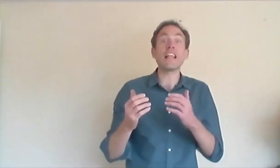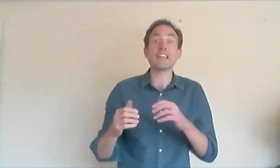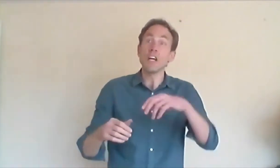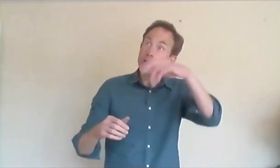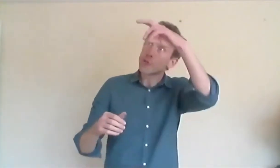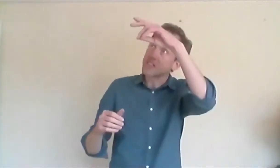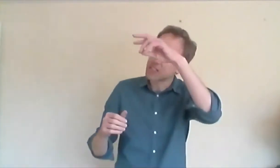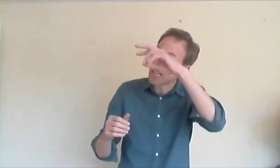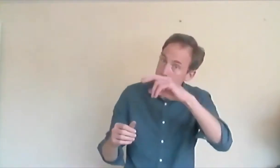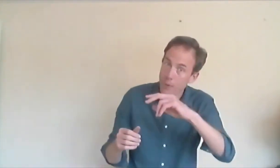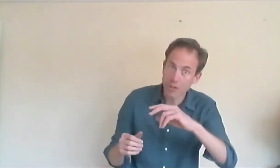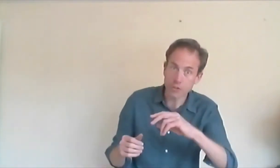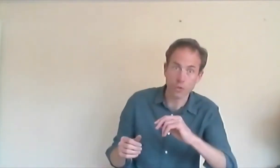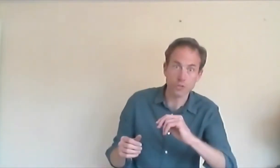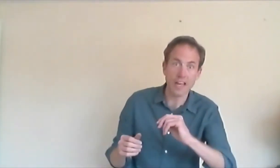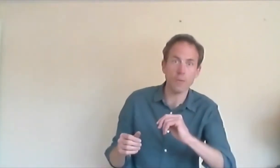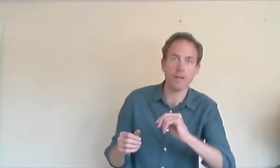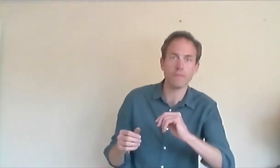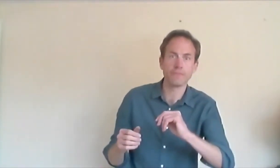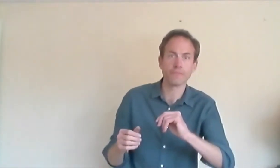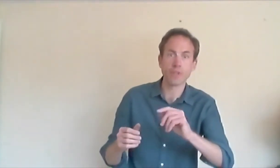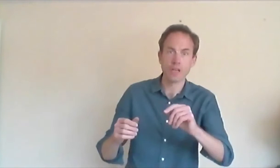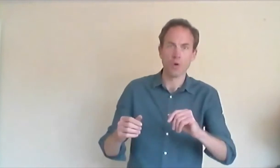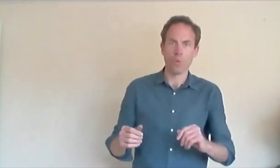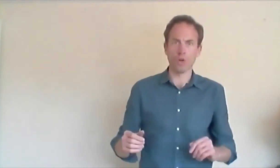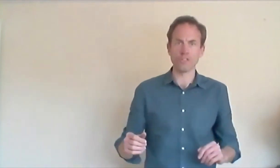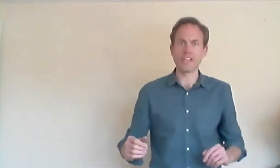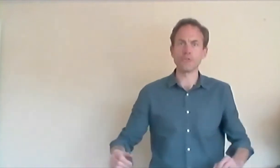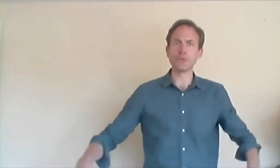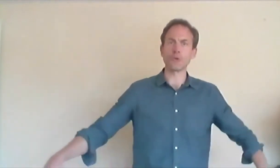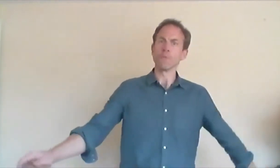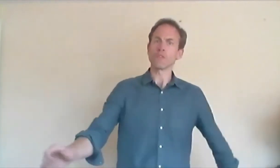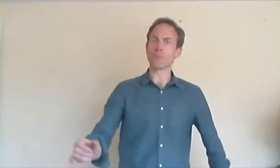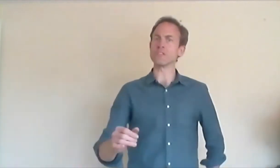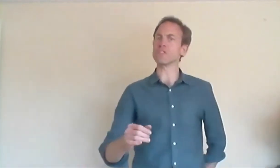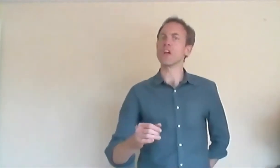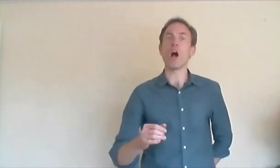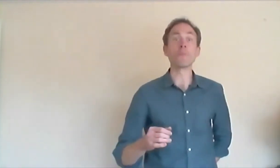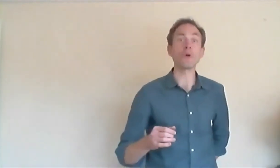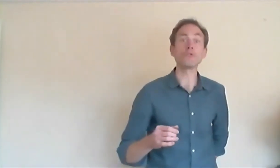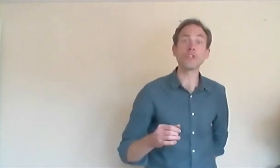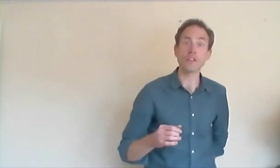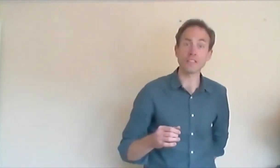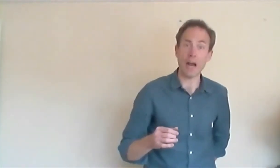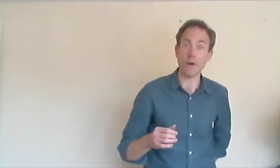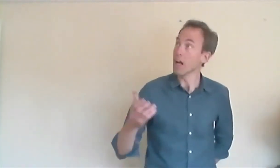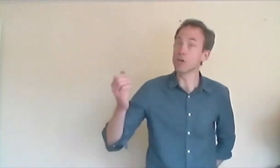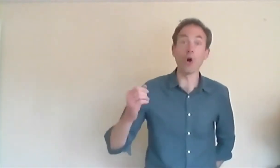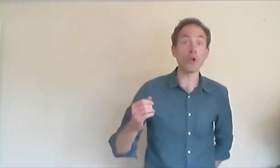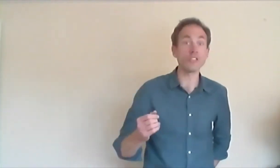ladder to escape the tall tower. One day, as usual, the prince approached the tower and called